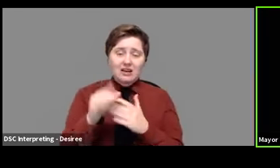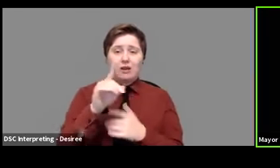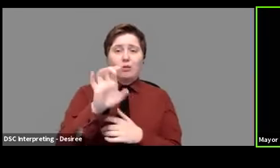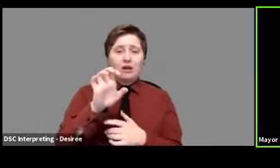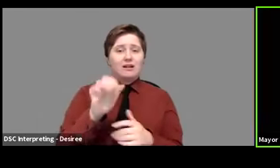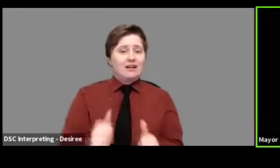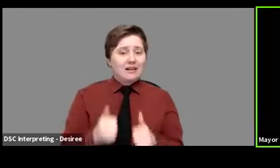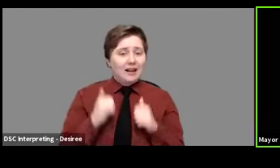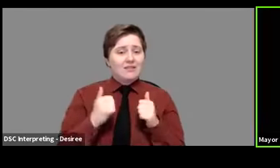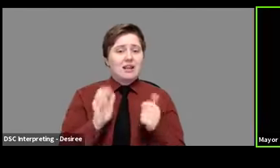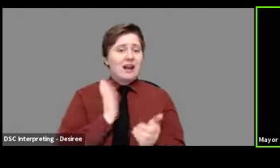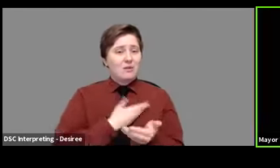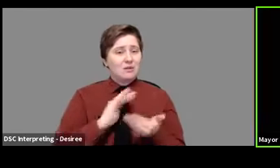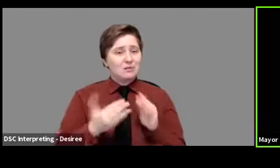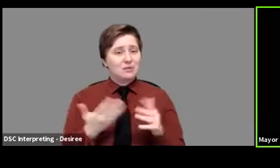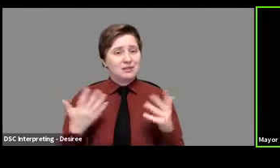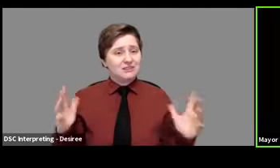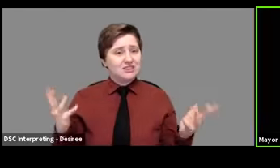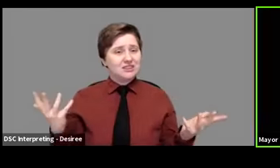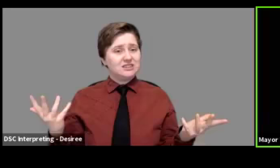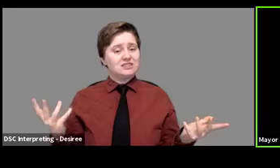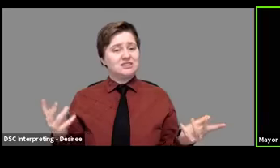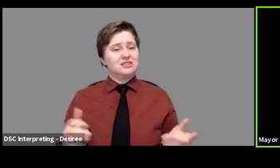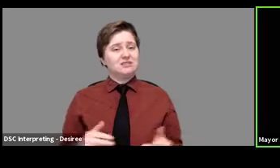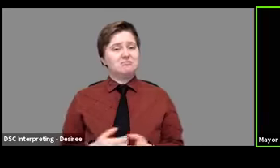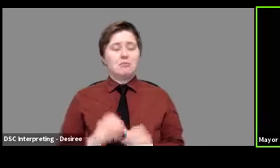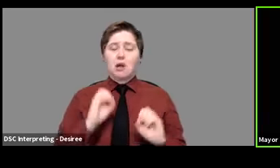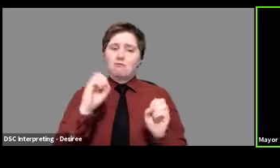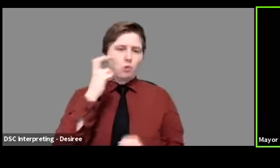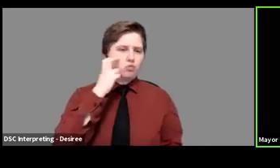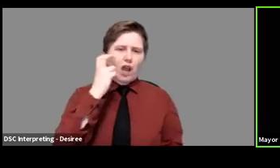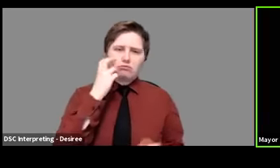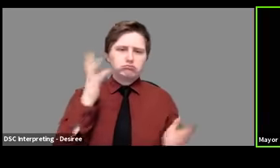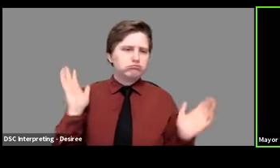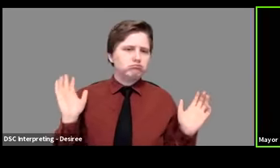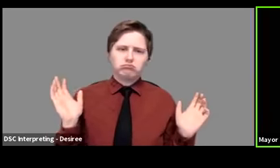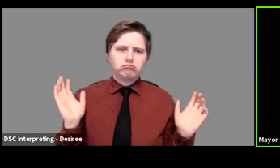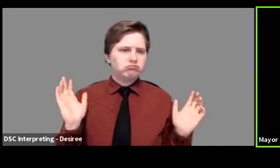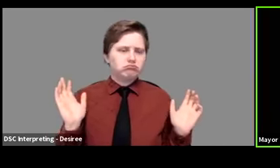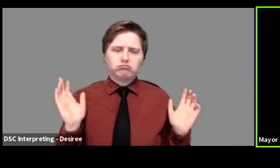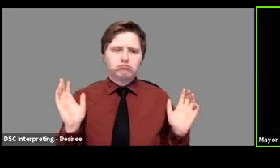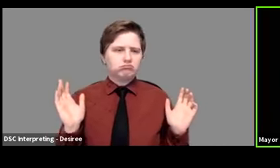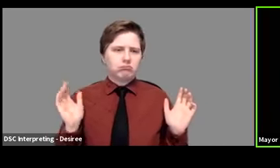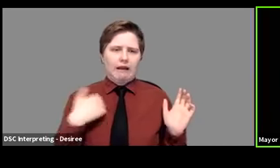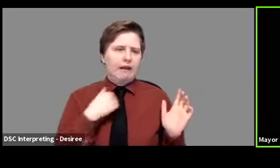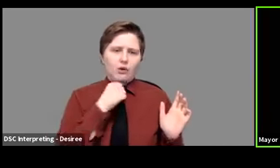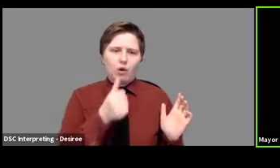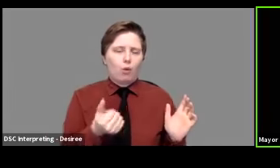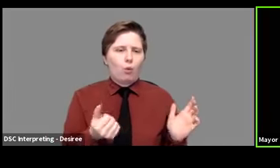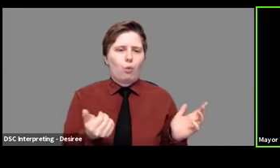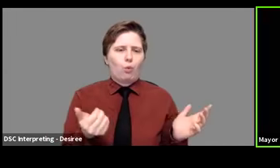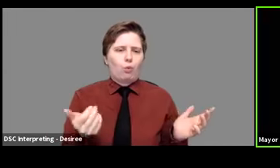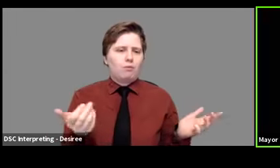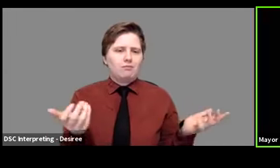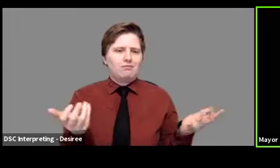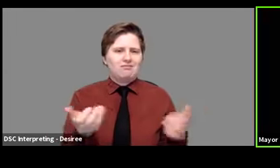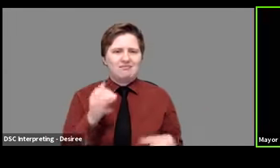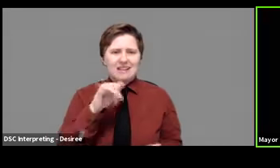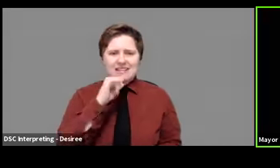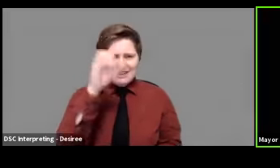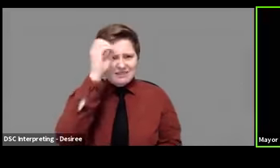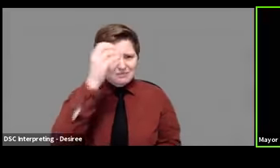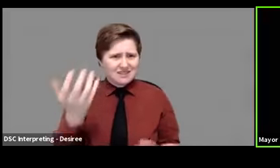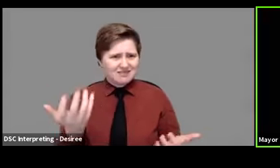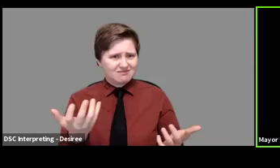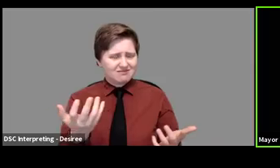lives in our community. So, um, there's no doubt. I mean, no, no, there's no, I don't even, that's not an opinion. And